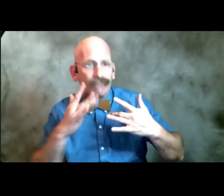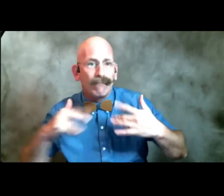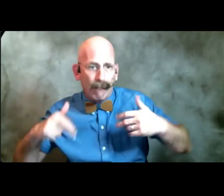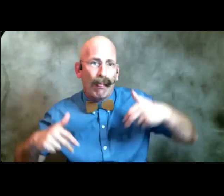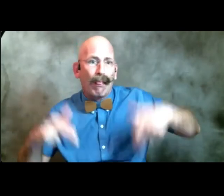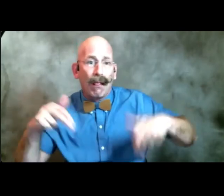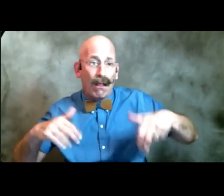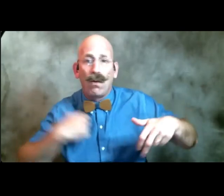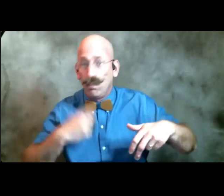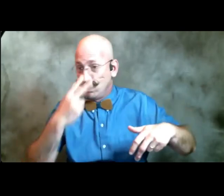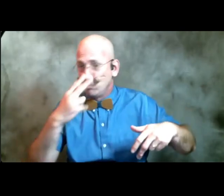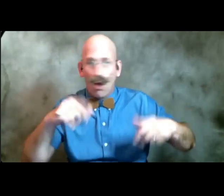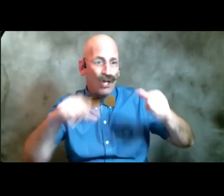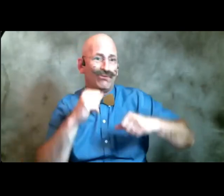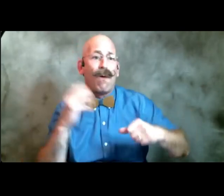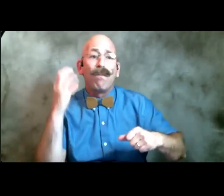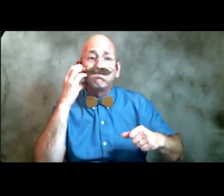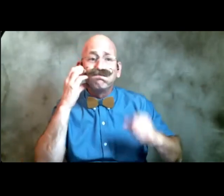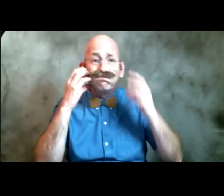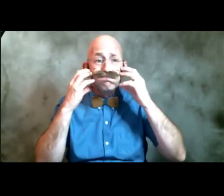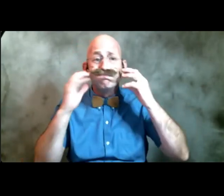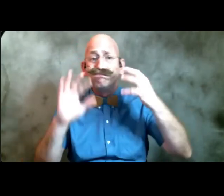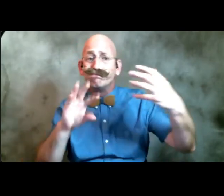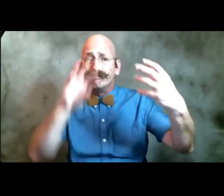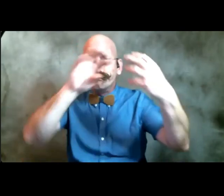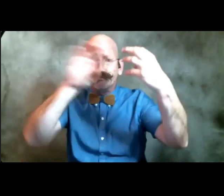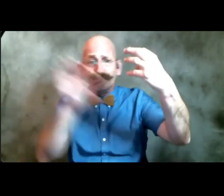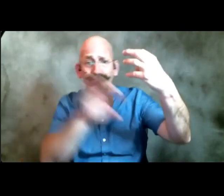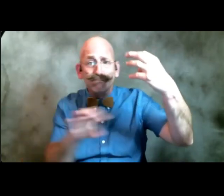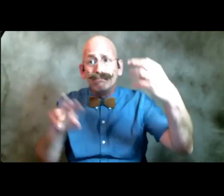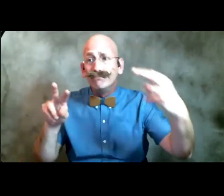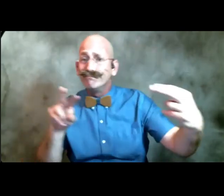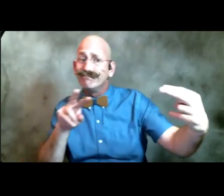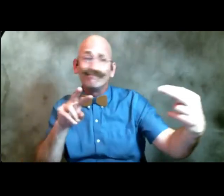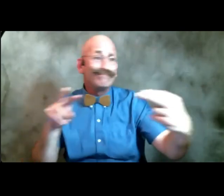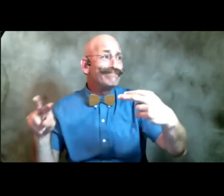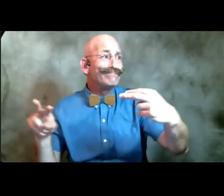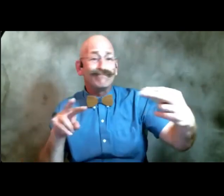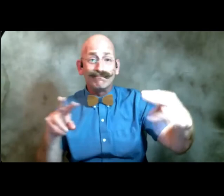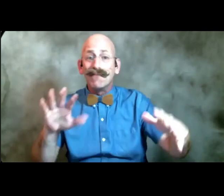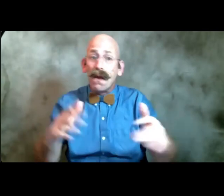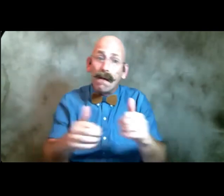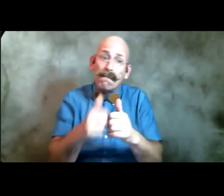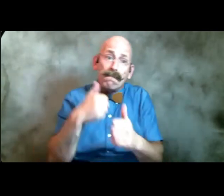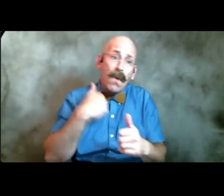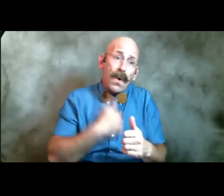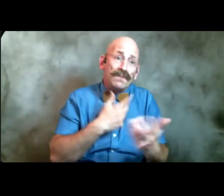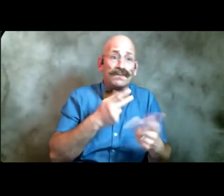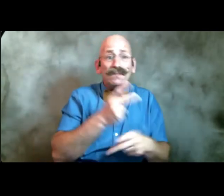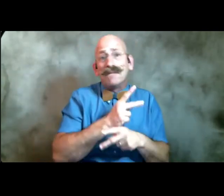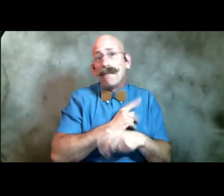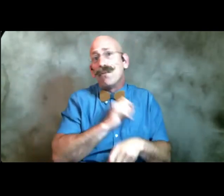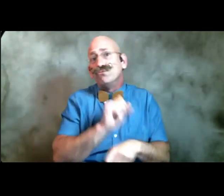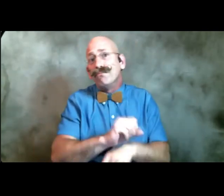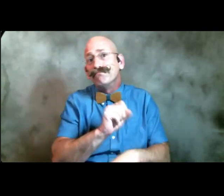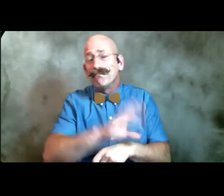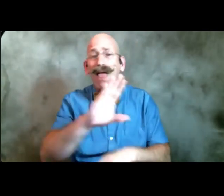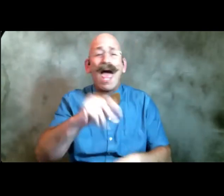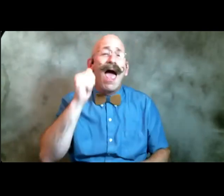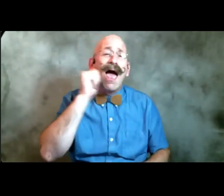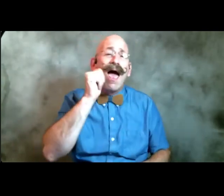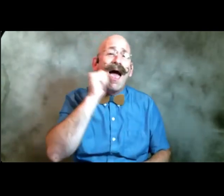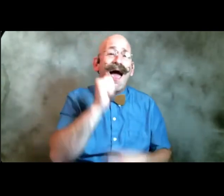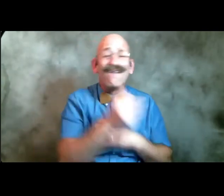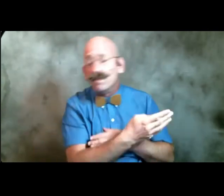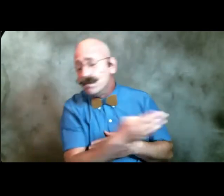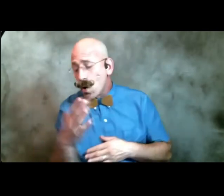cheeked and blurred on screens we mostly kept our jobs and every morning persuaded